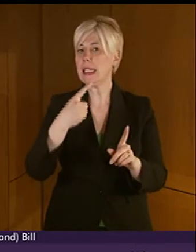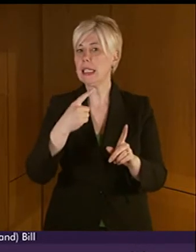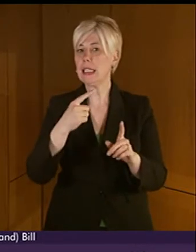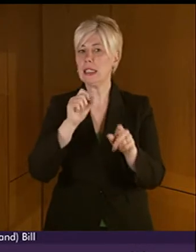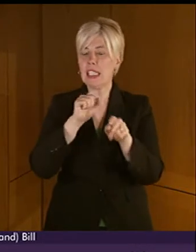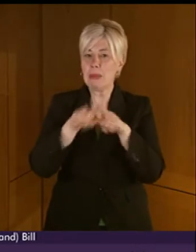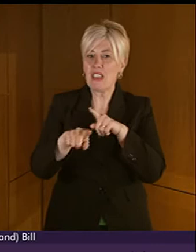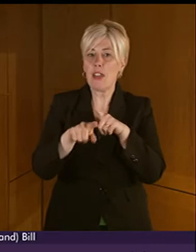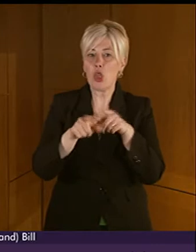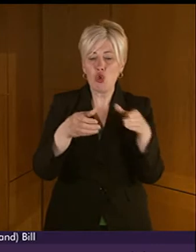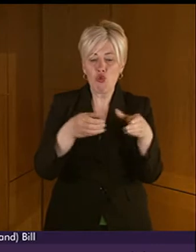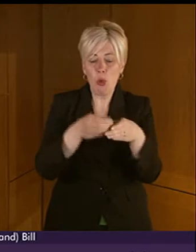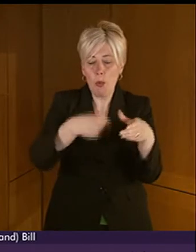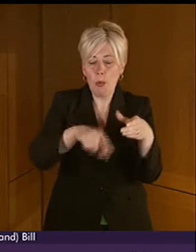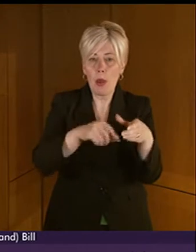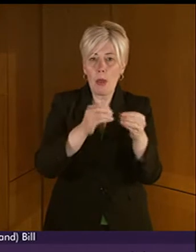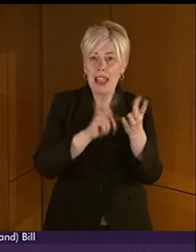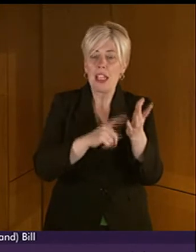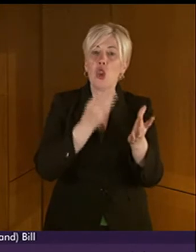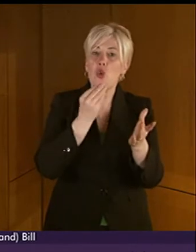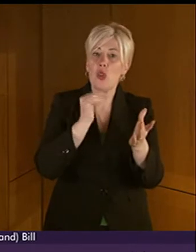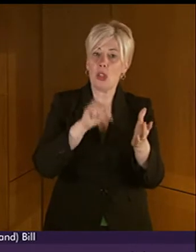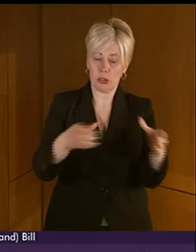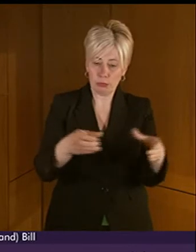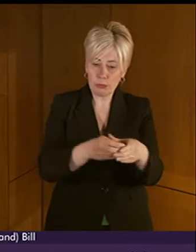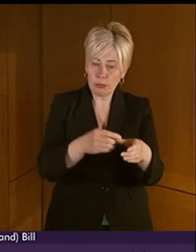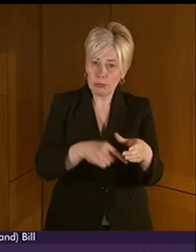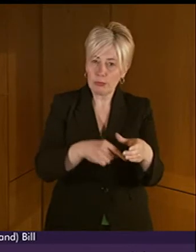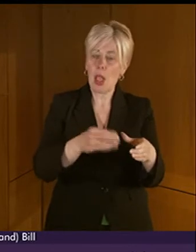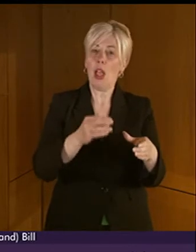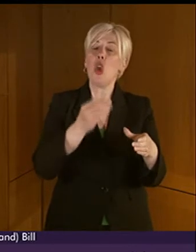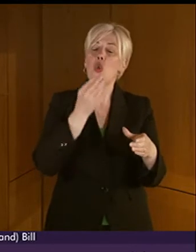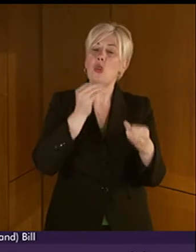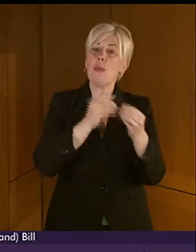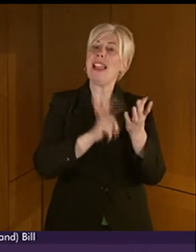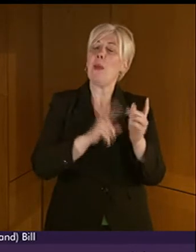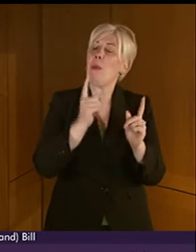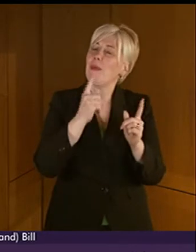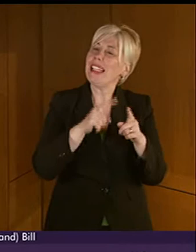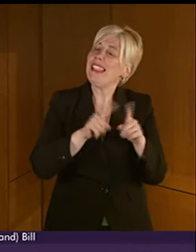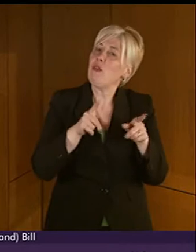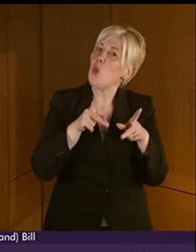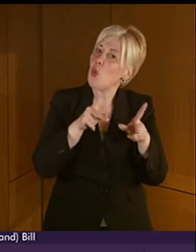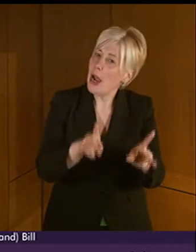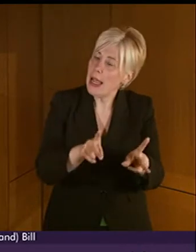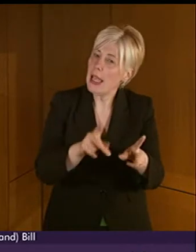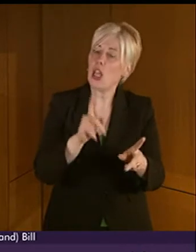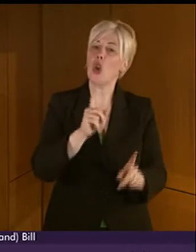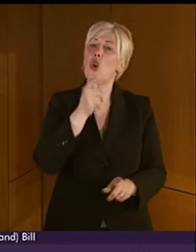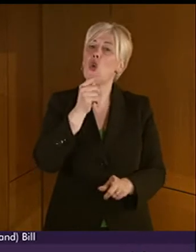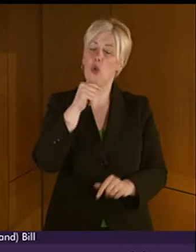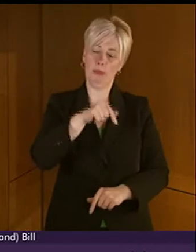of BSL users in Scotland who use BSL in a different way. And people within the deaf-blind